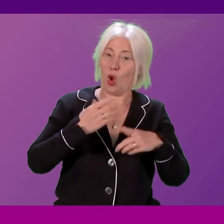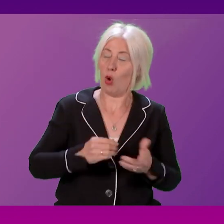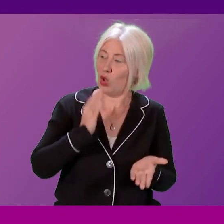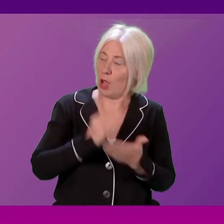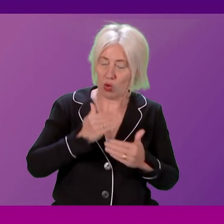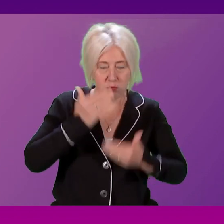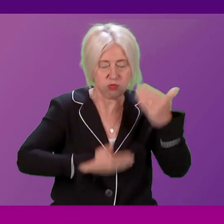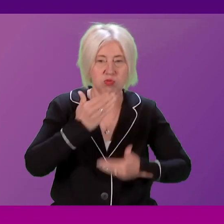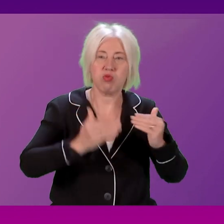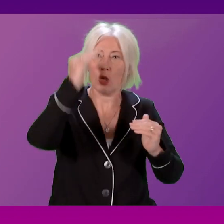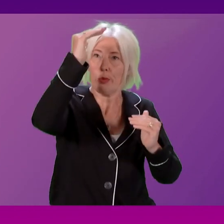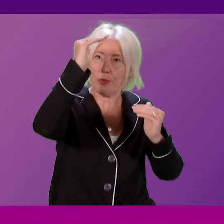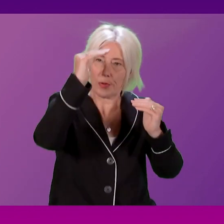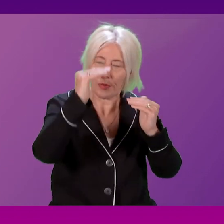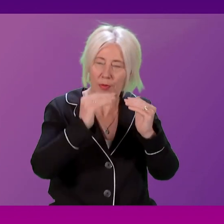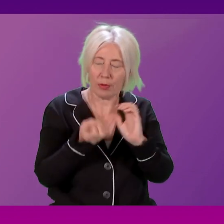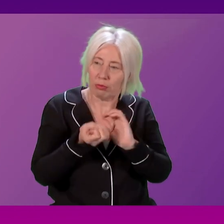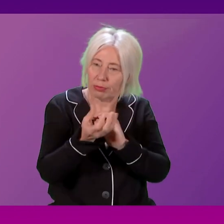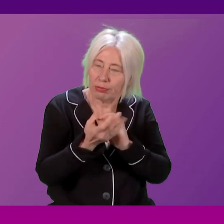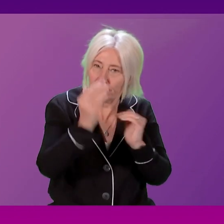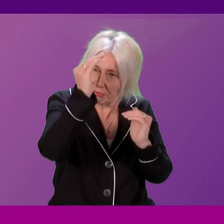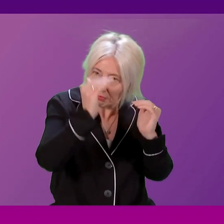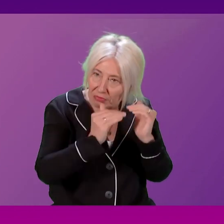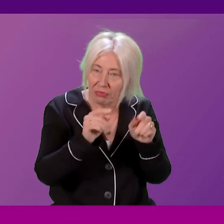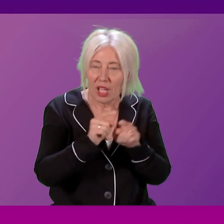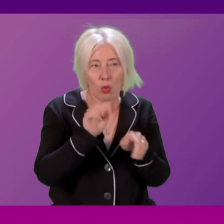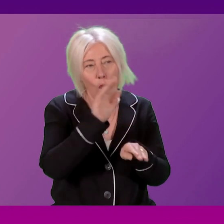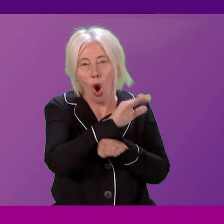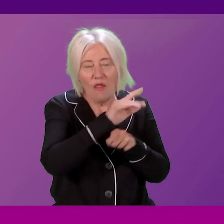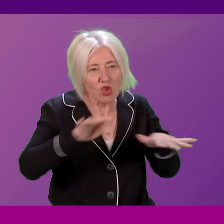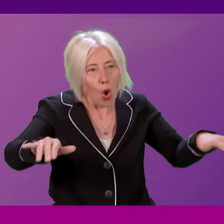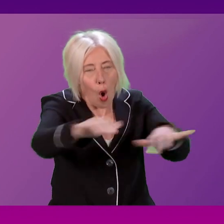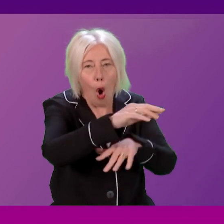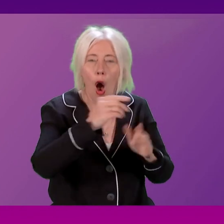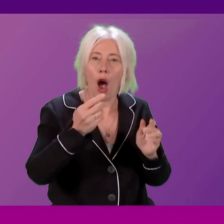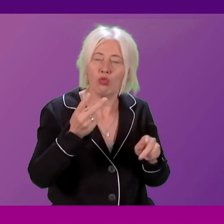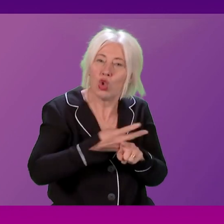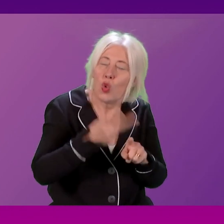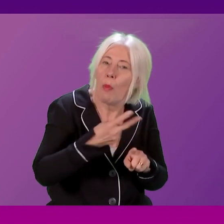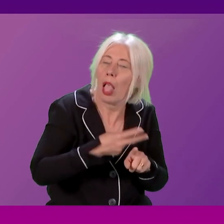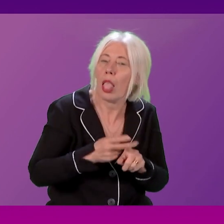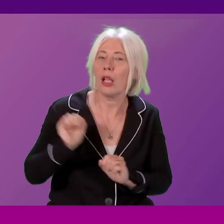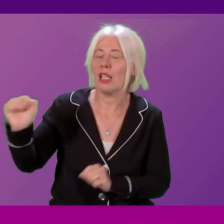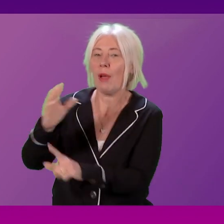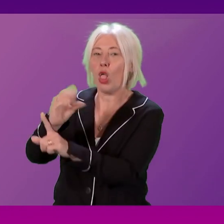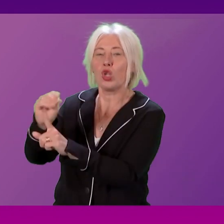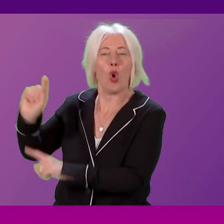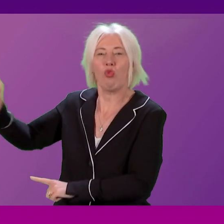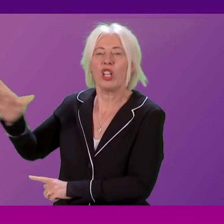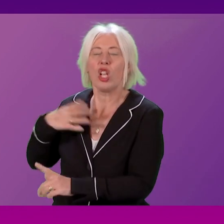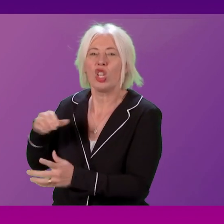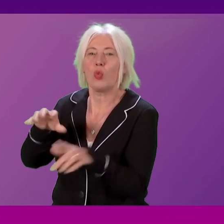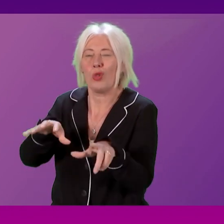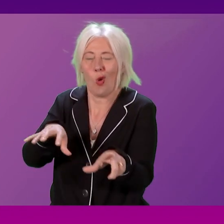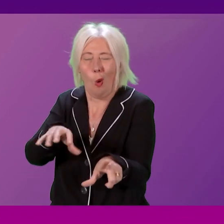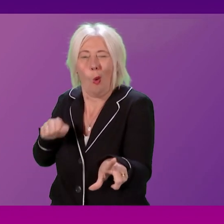just transition. It wants to empower, wants to power our offshore renewable sector. The Tories, I'm afraid, just want to hold